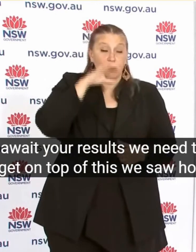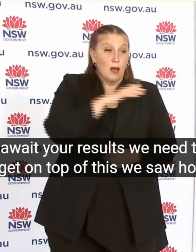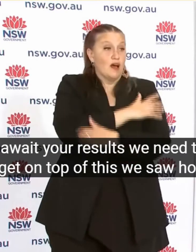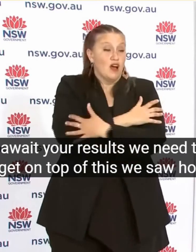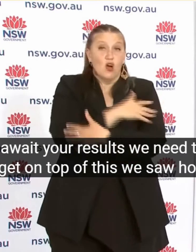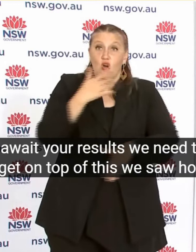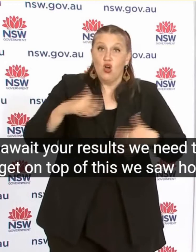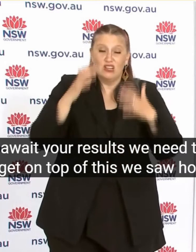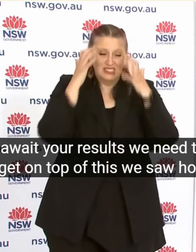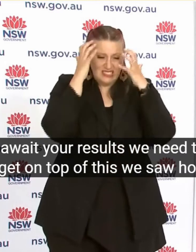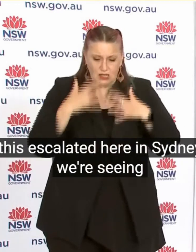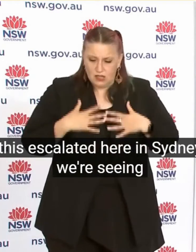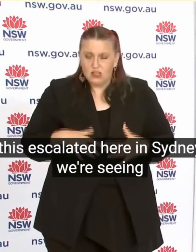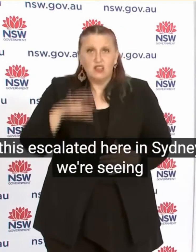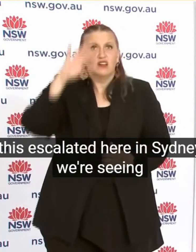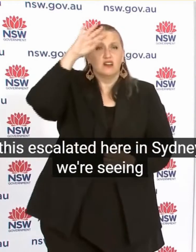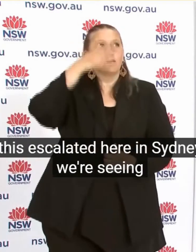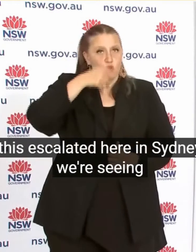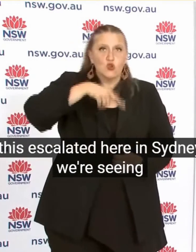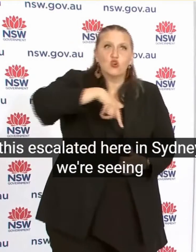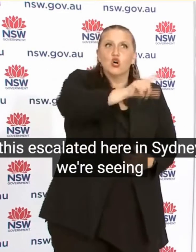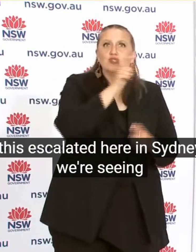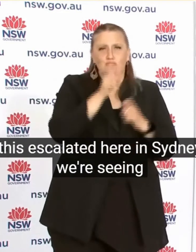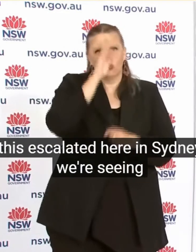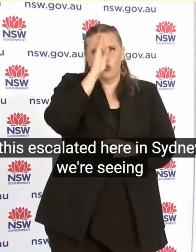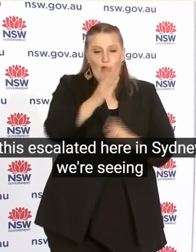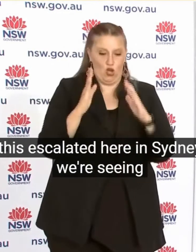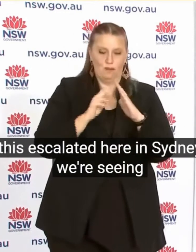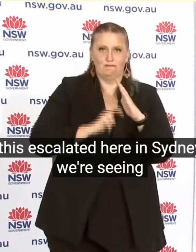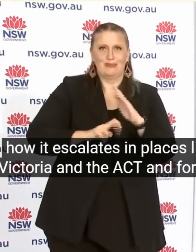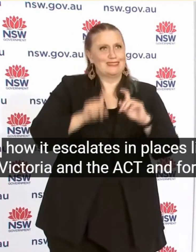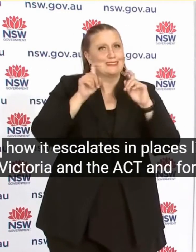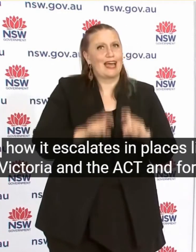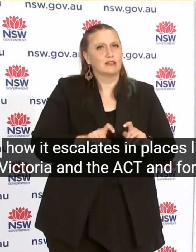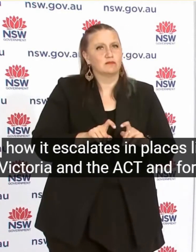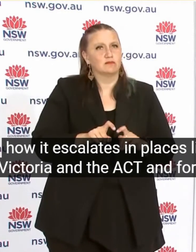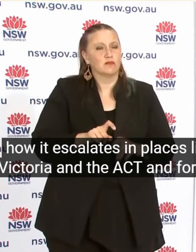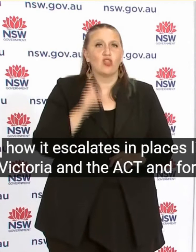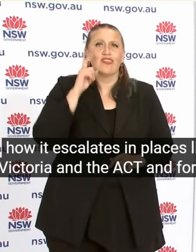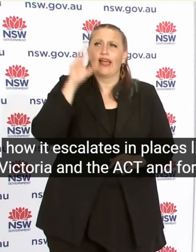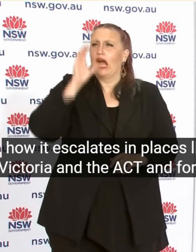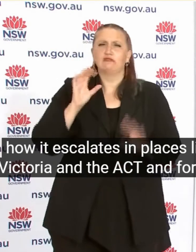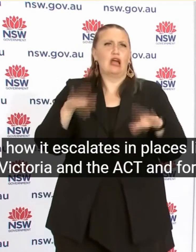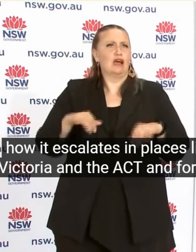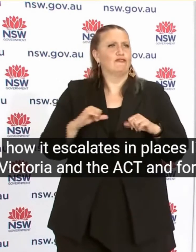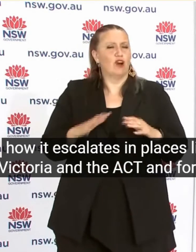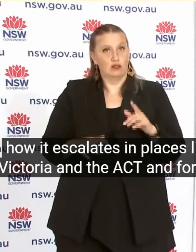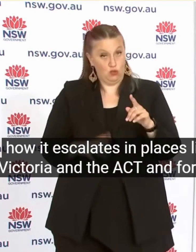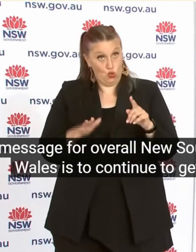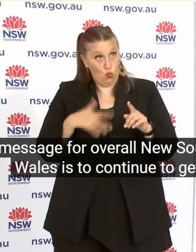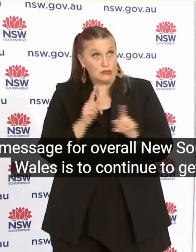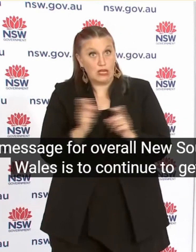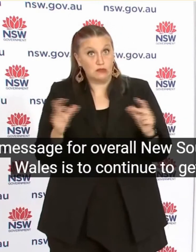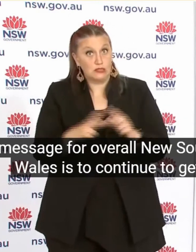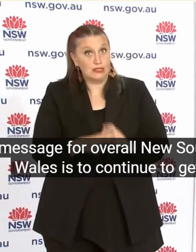We Saw How This Escalated In City We Seeing How It Escalates In Places Like Victoria And The ACT And For The Message For Regional New